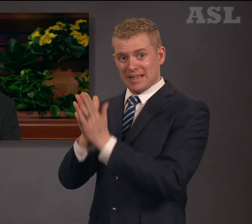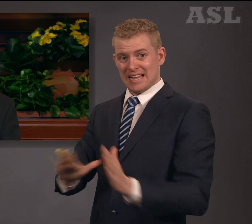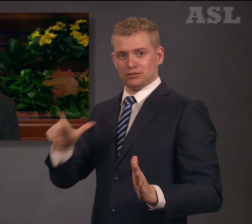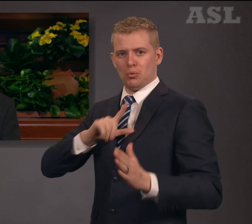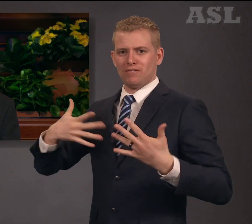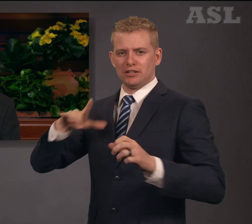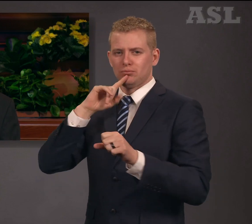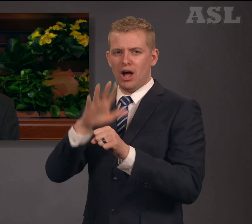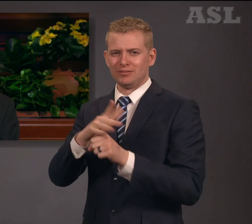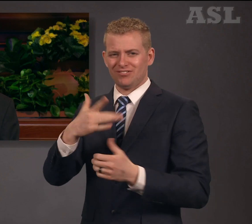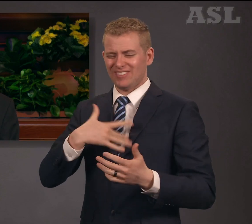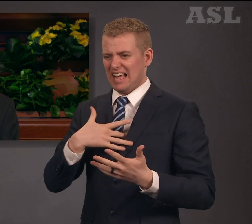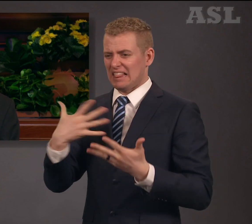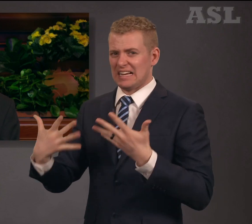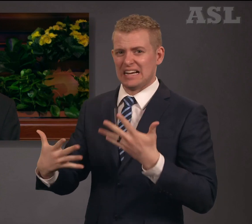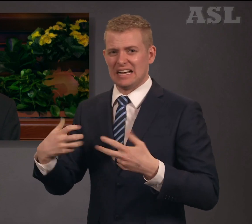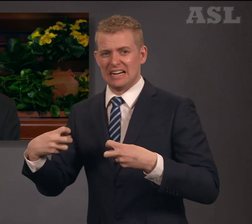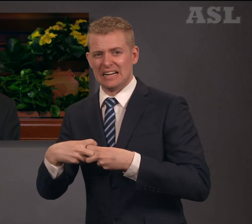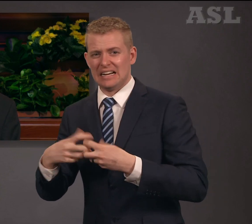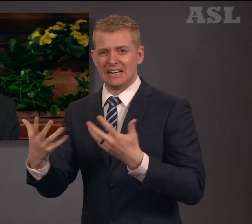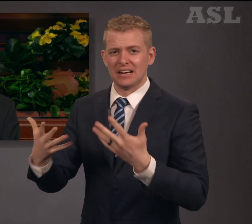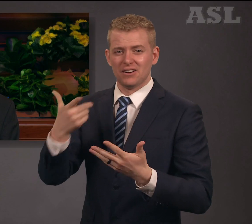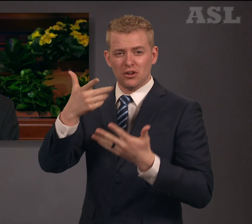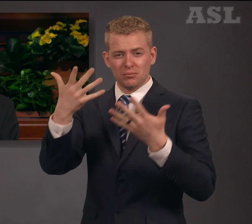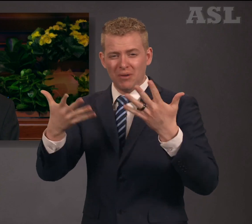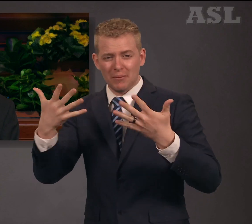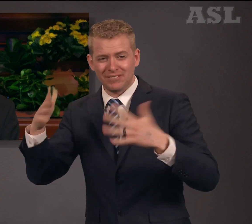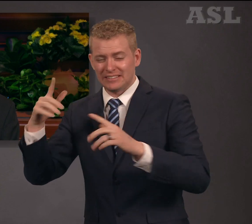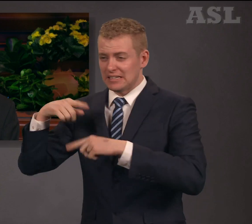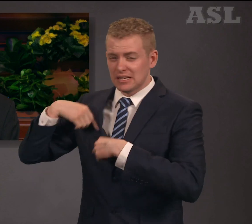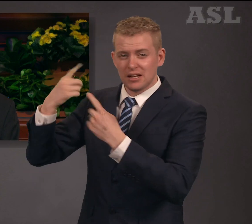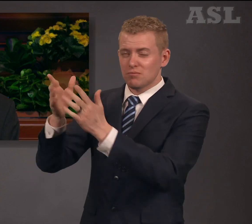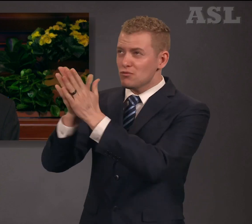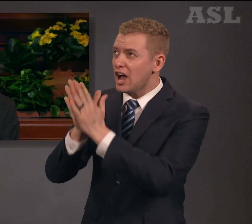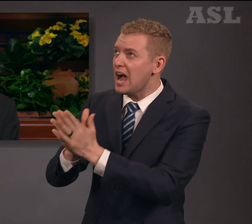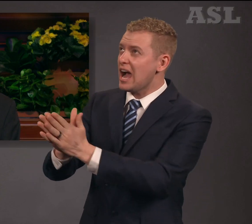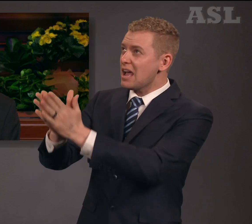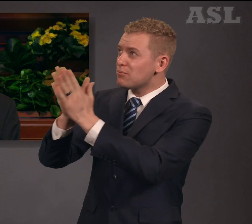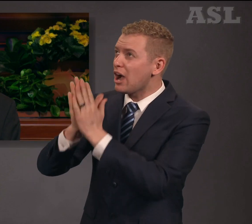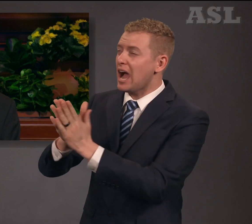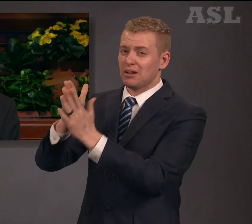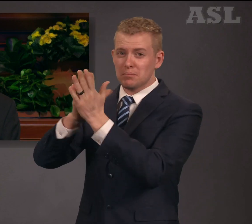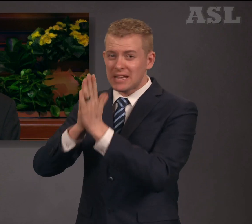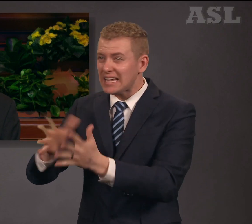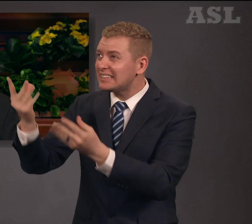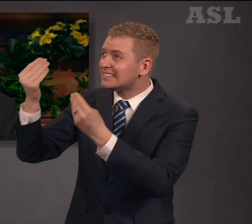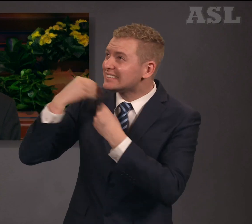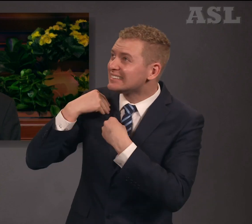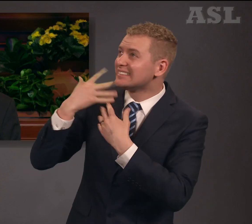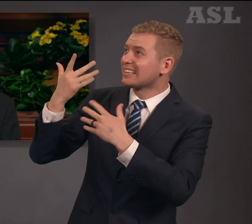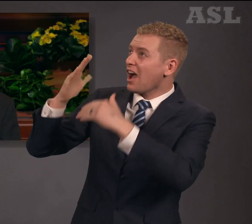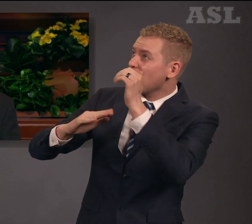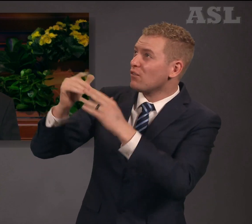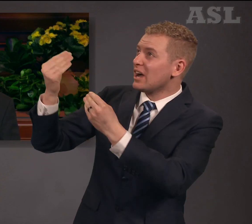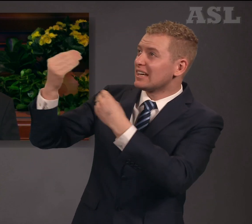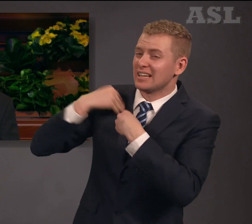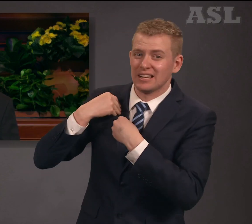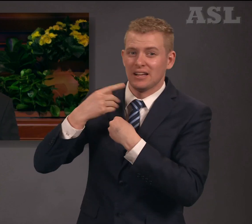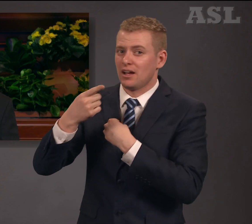prayed for personal peace and spiritual comfort, yet you may feel that the heavens